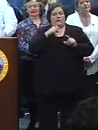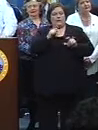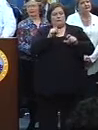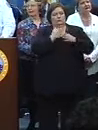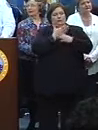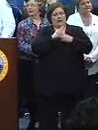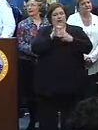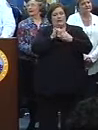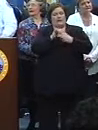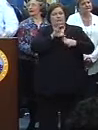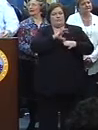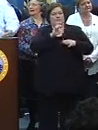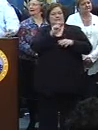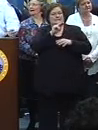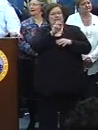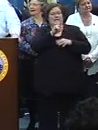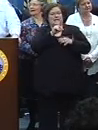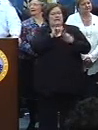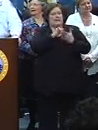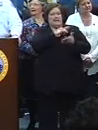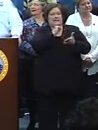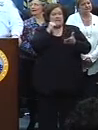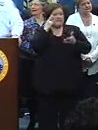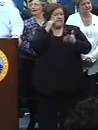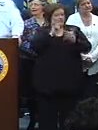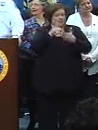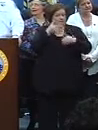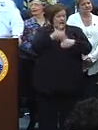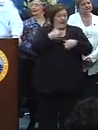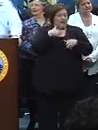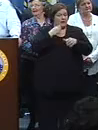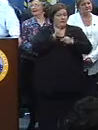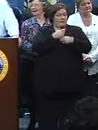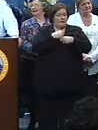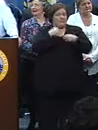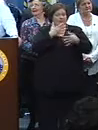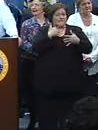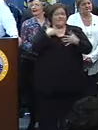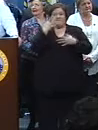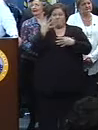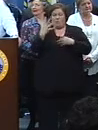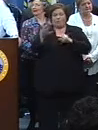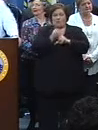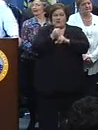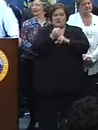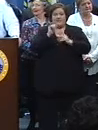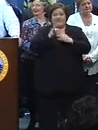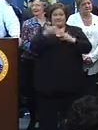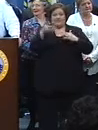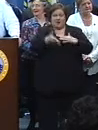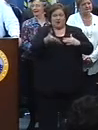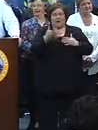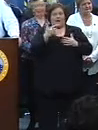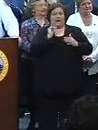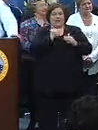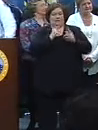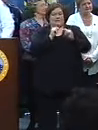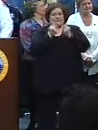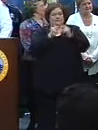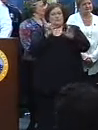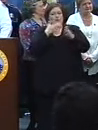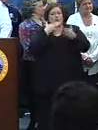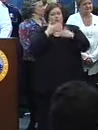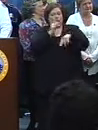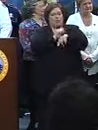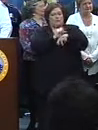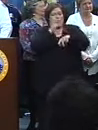share their strategy with Colonel Sneed after he pointed out he didn't think the strategy was there, and I was able to deliver four arrests within a few minutes. The strategy was there. Our team does a very good